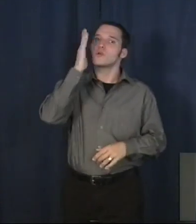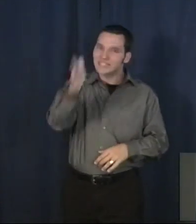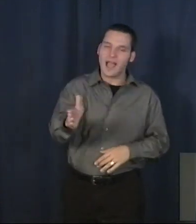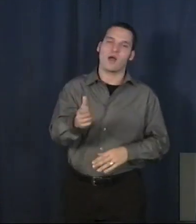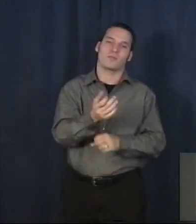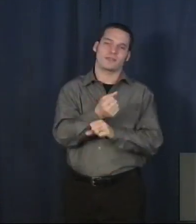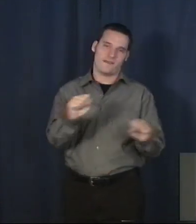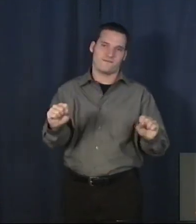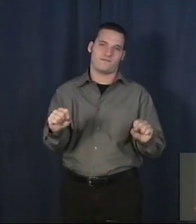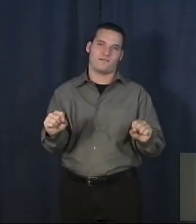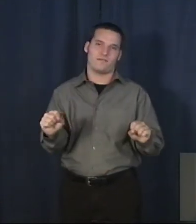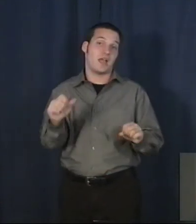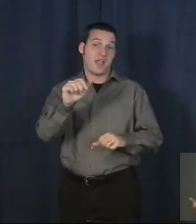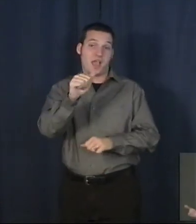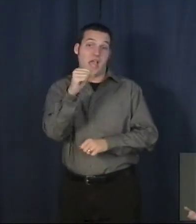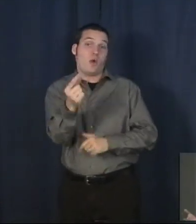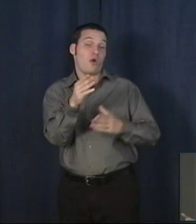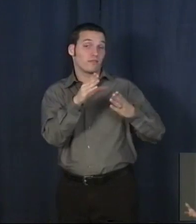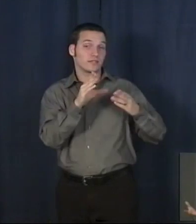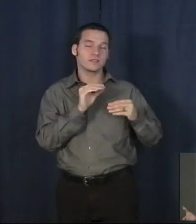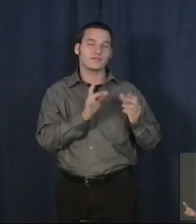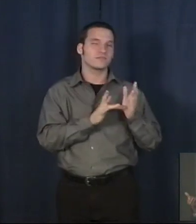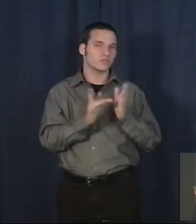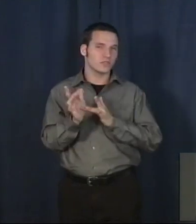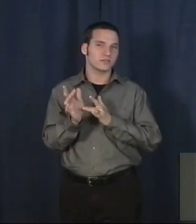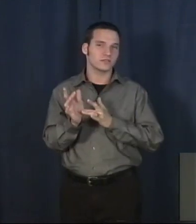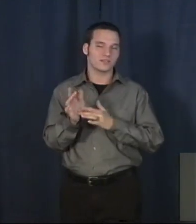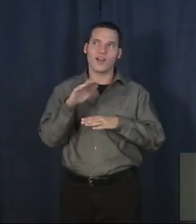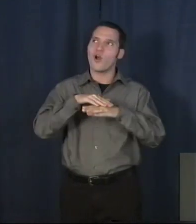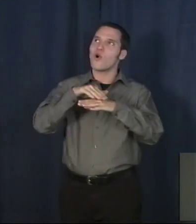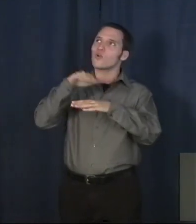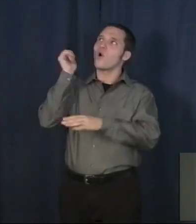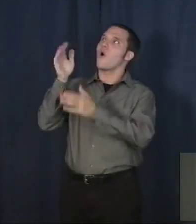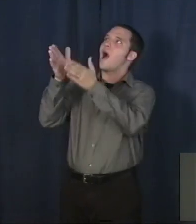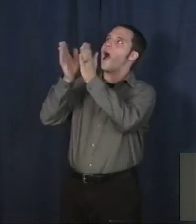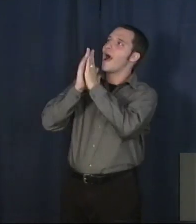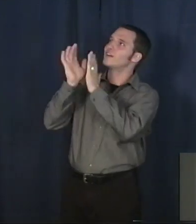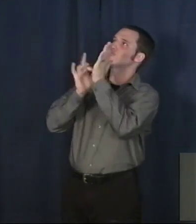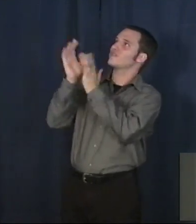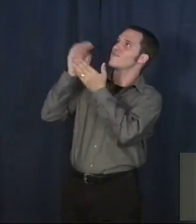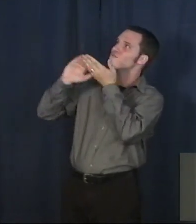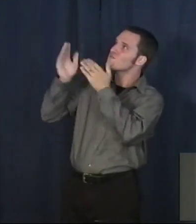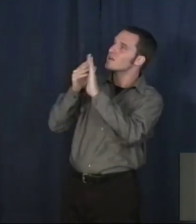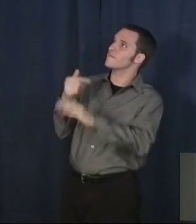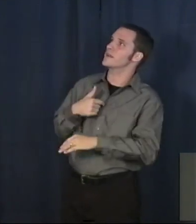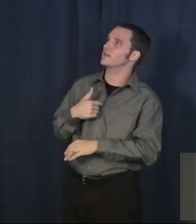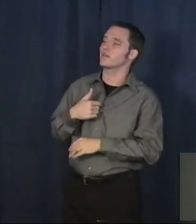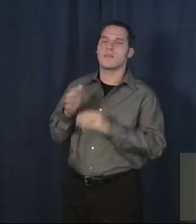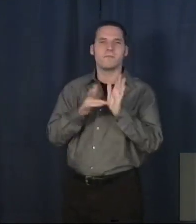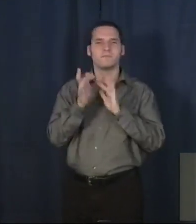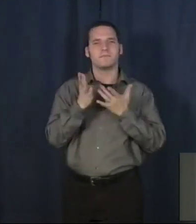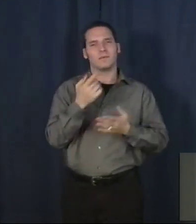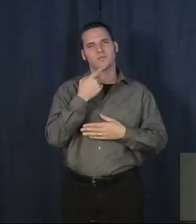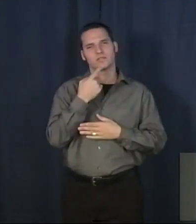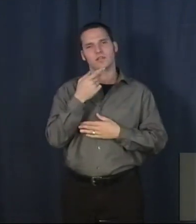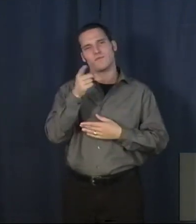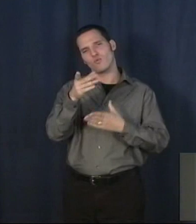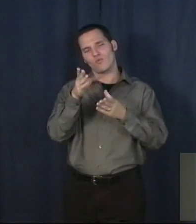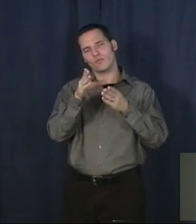Anybody that receives Jesus Christ, they call on Him, they ask Him to forgive them. The Bible says in John chapter 1 that if you receive Him, you become a child